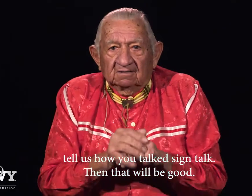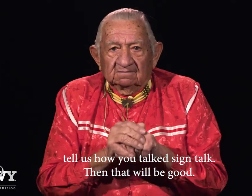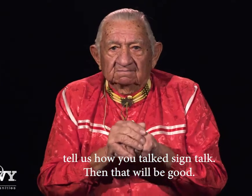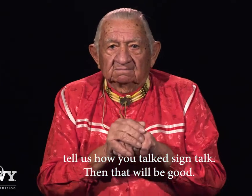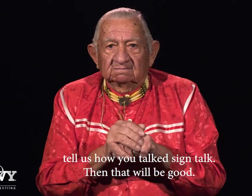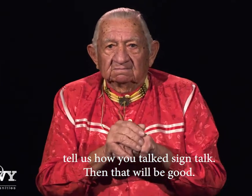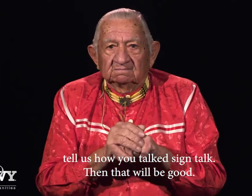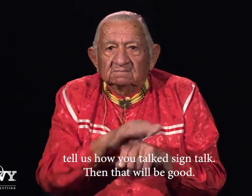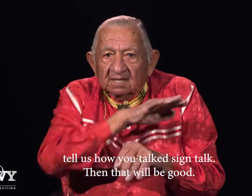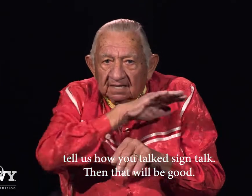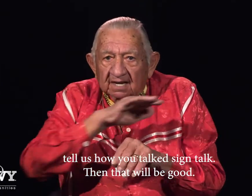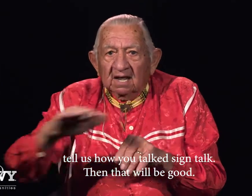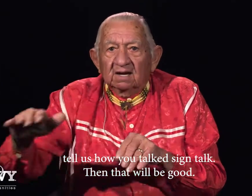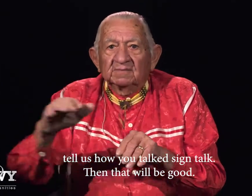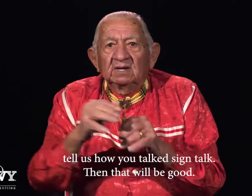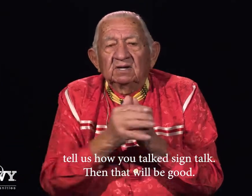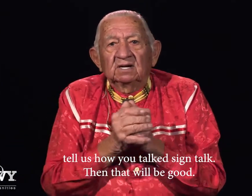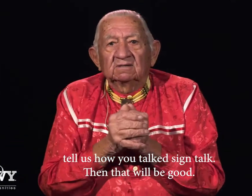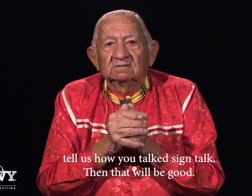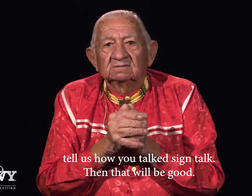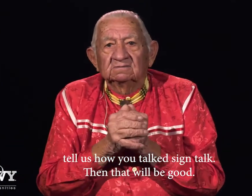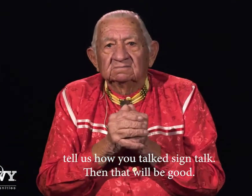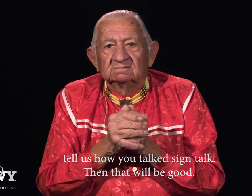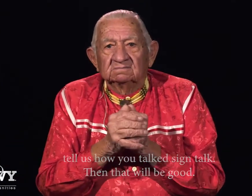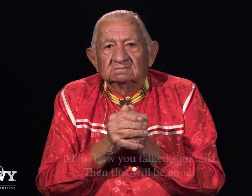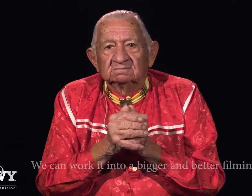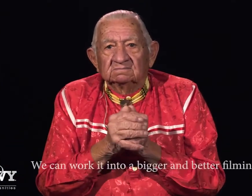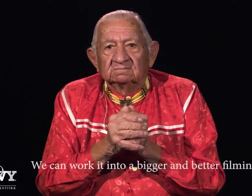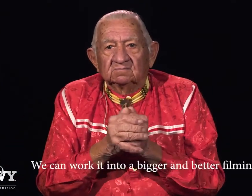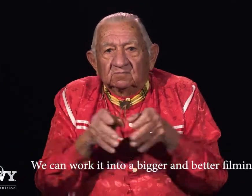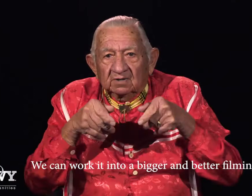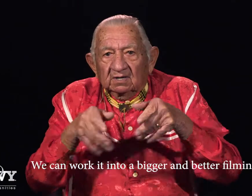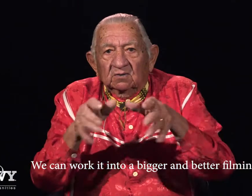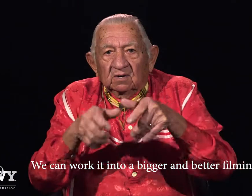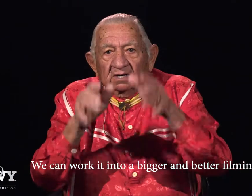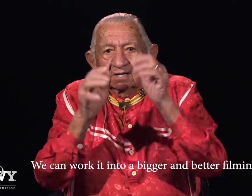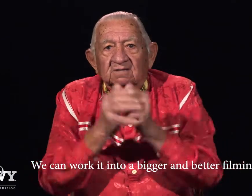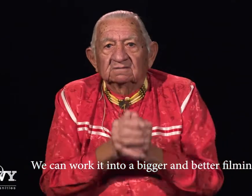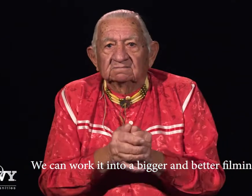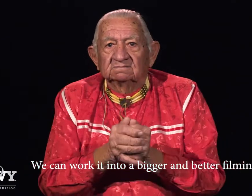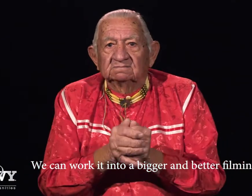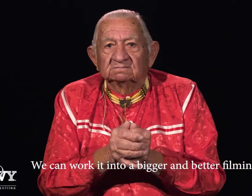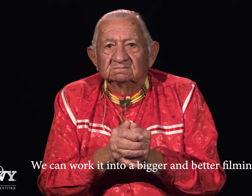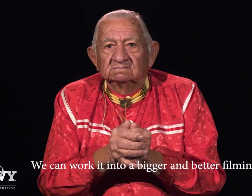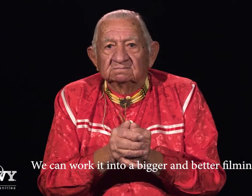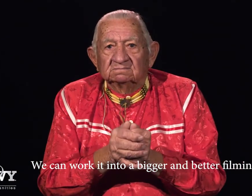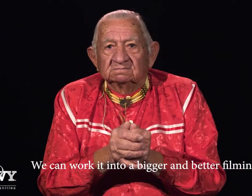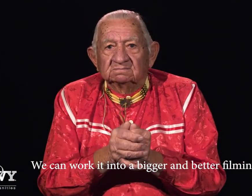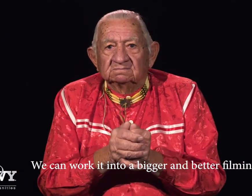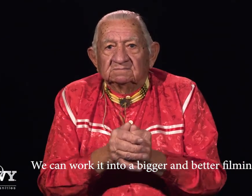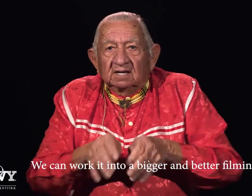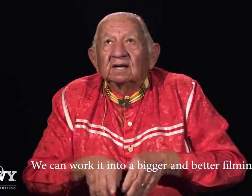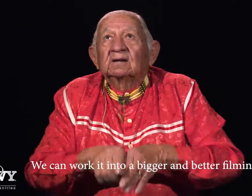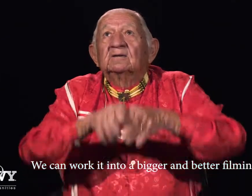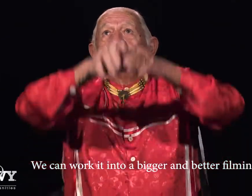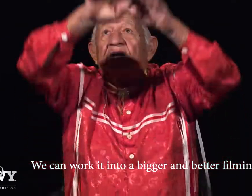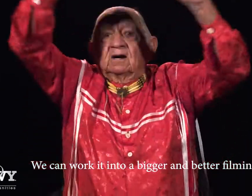and then that will be good we can work it into bigger